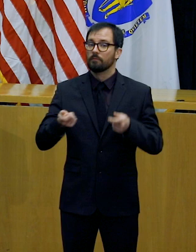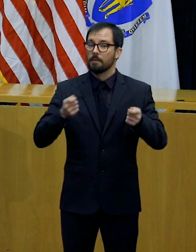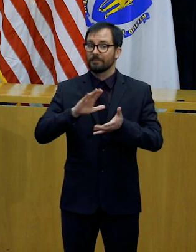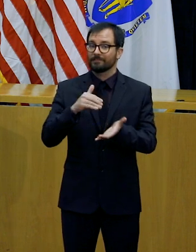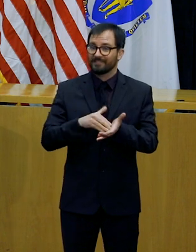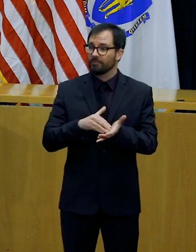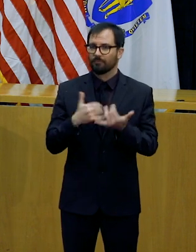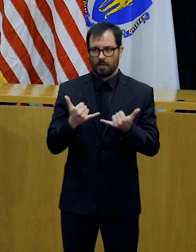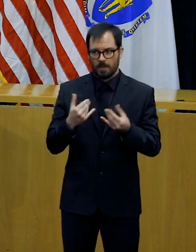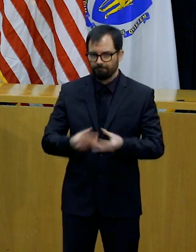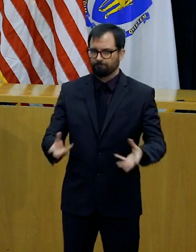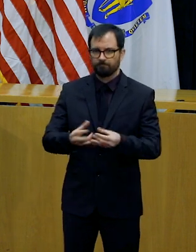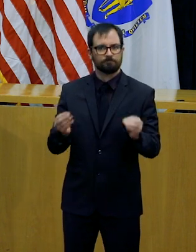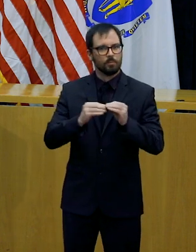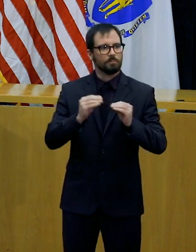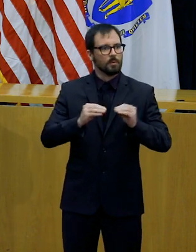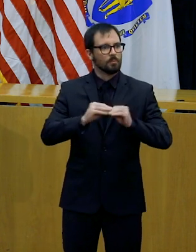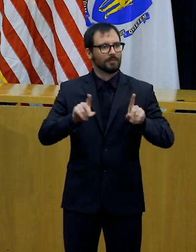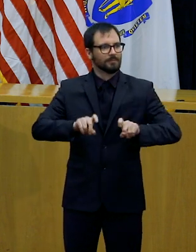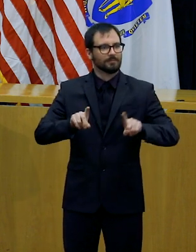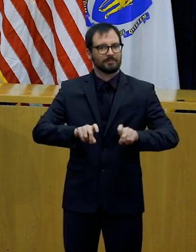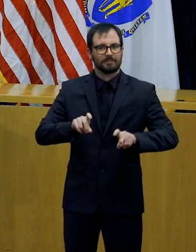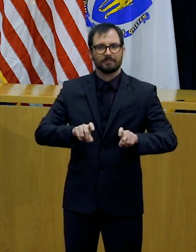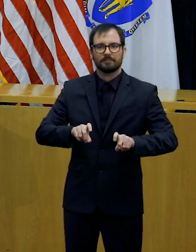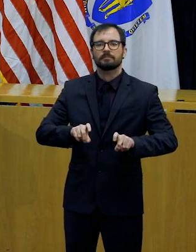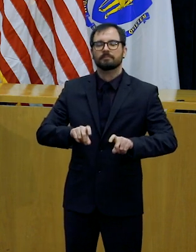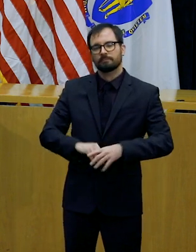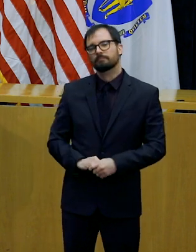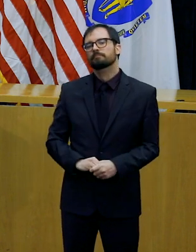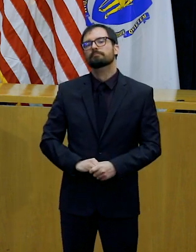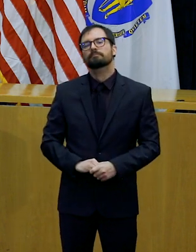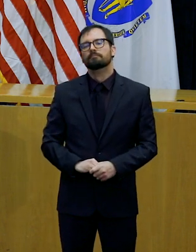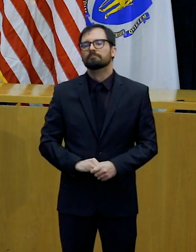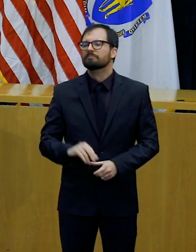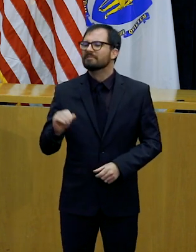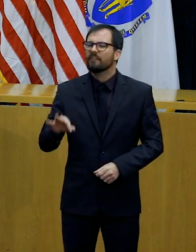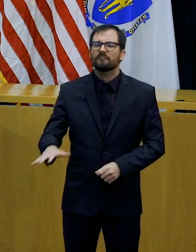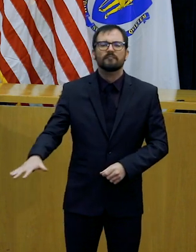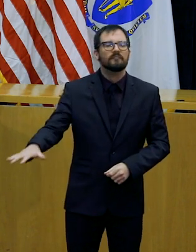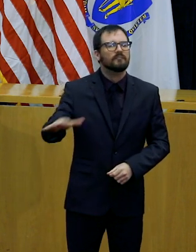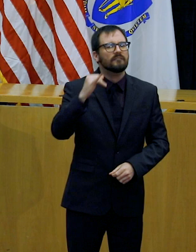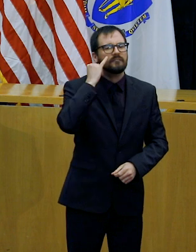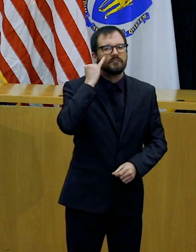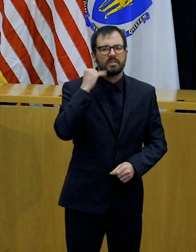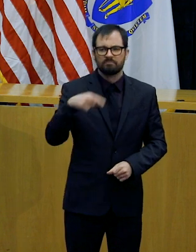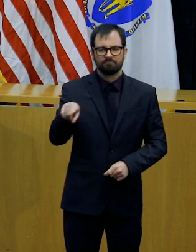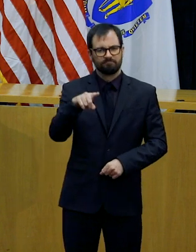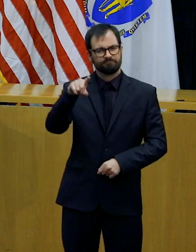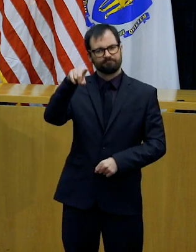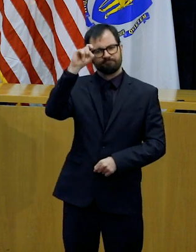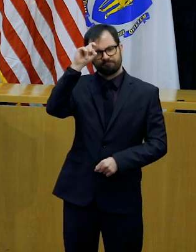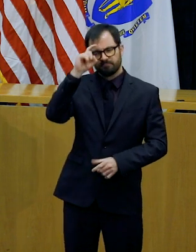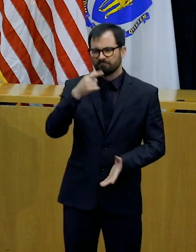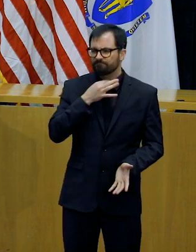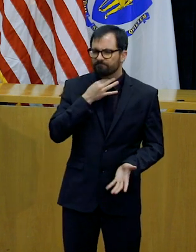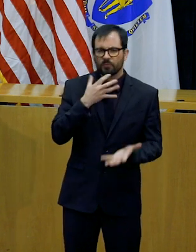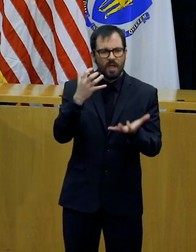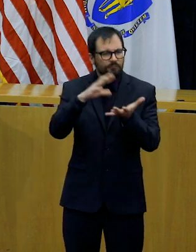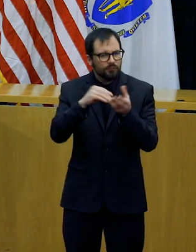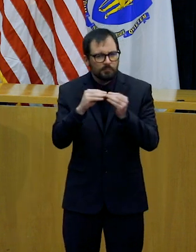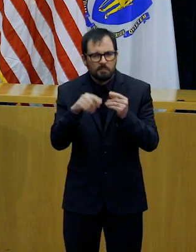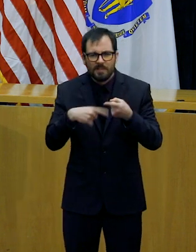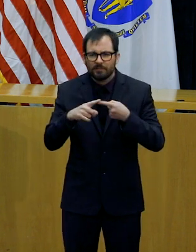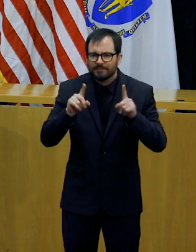As a reminder, if you have questions about tests for yourself or your family, if you are showing signs and symptoms